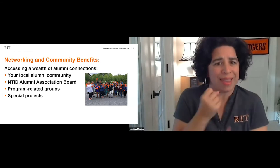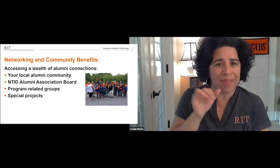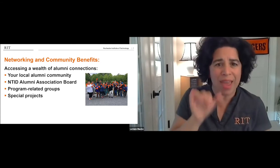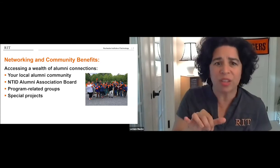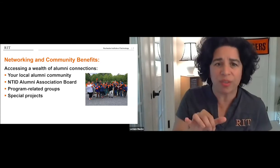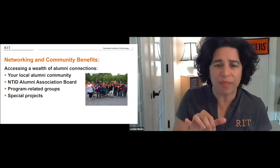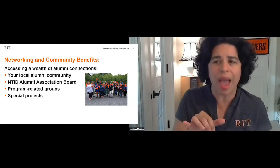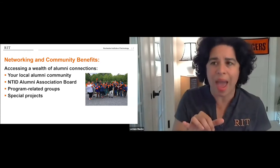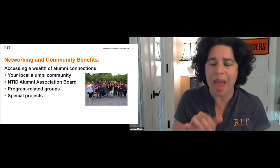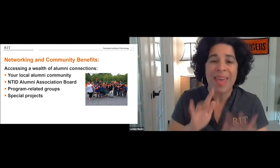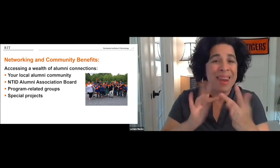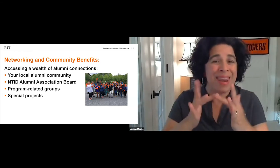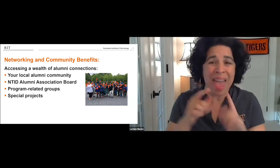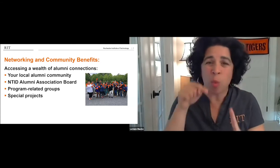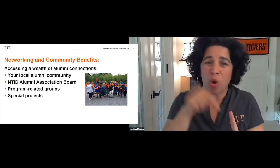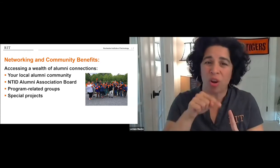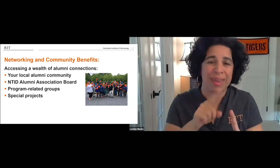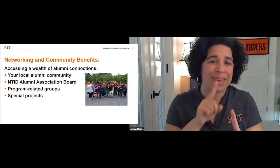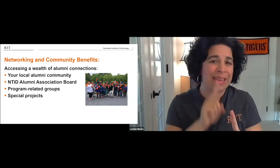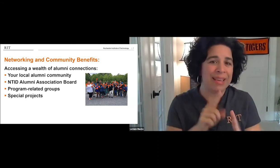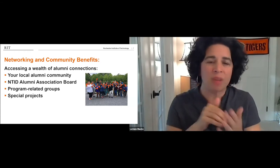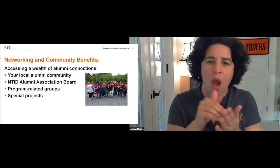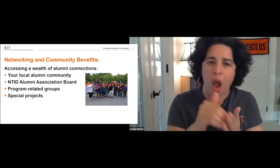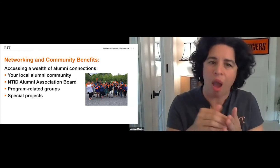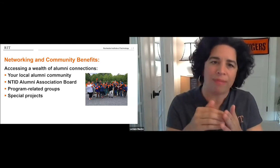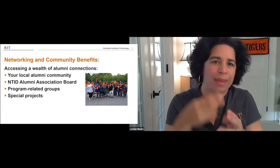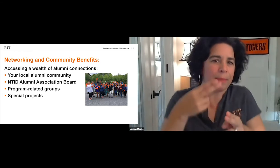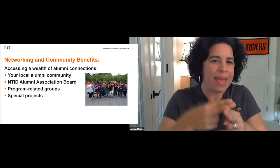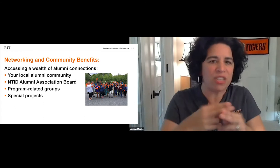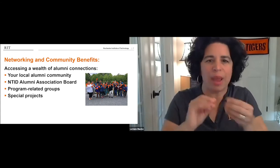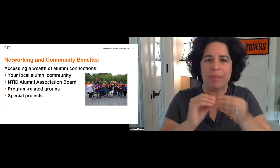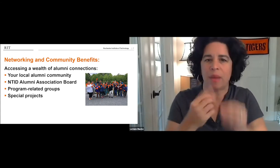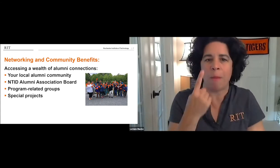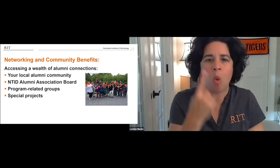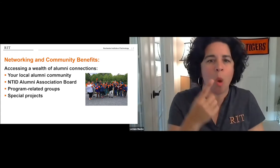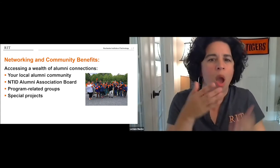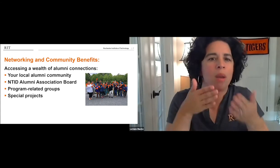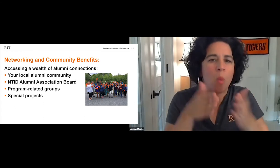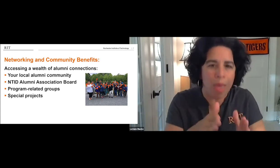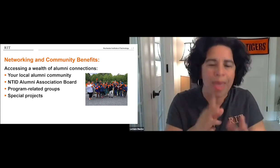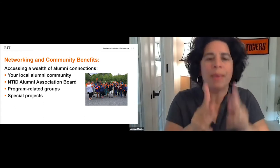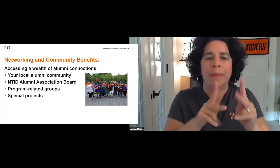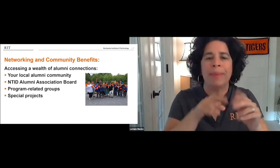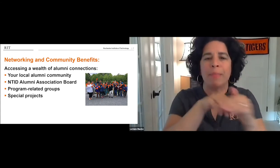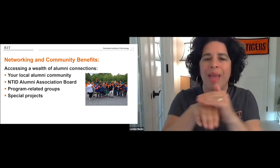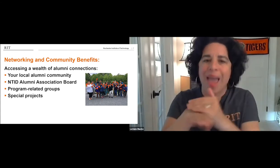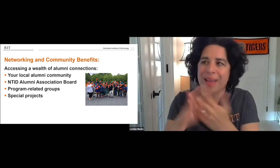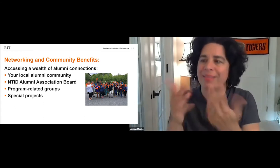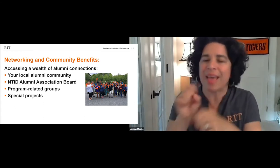and with each other. And we need to take advantage of the network and the connections that we have. Networking is always